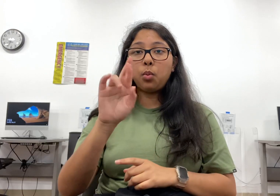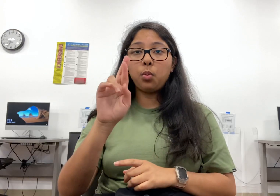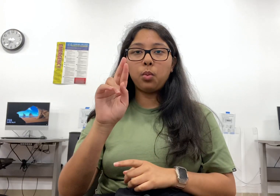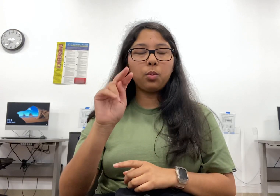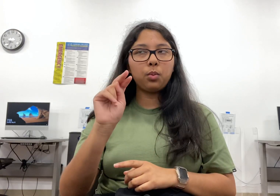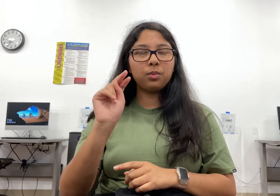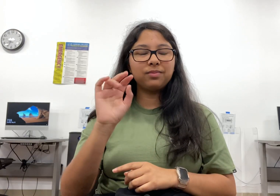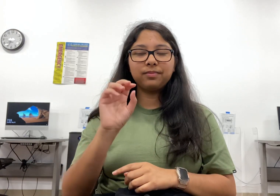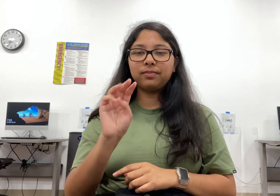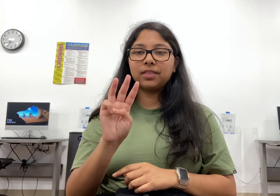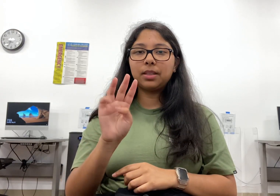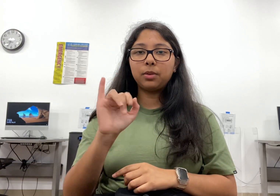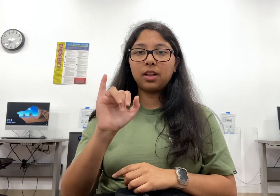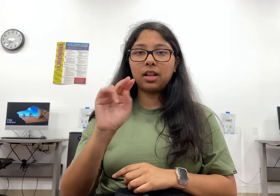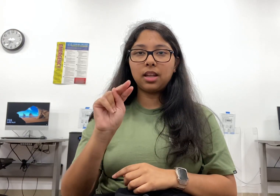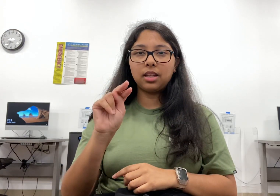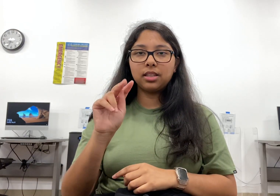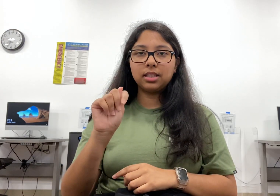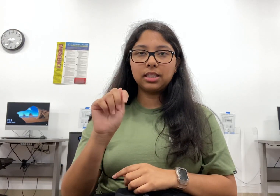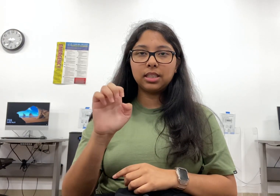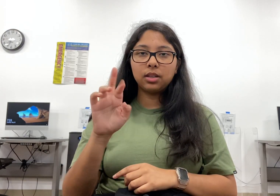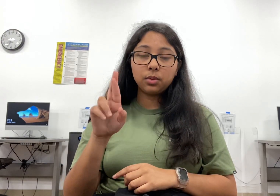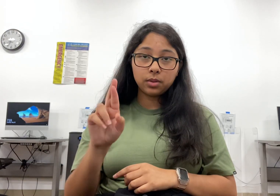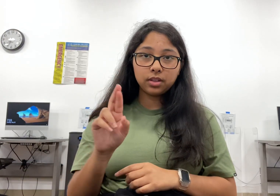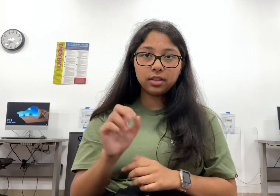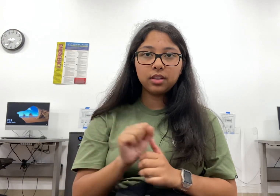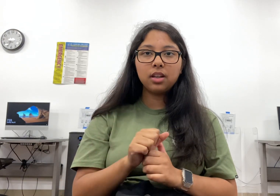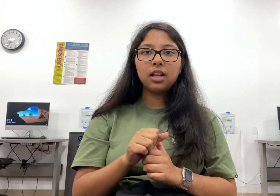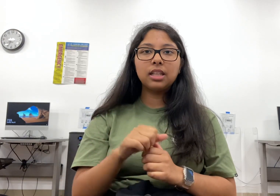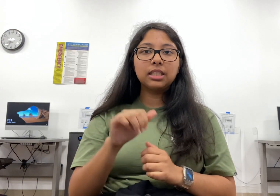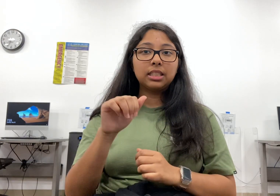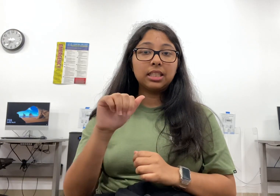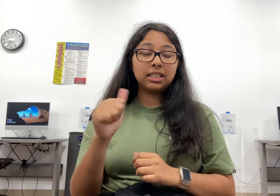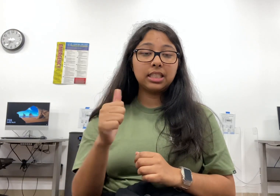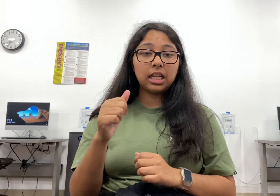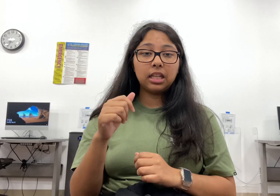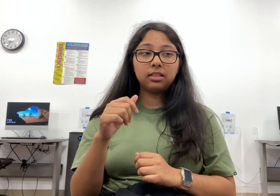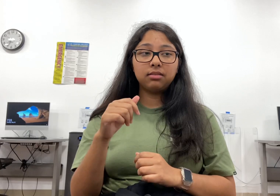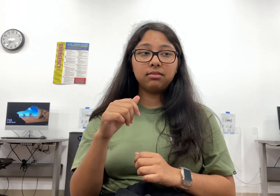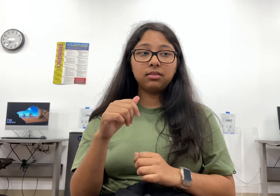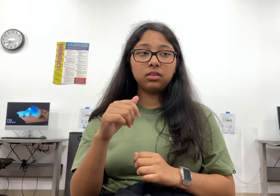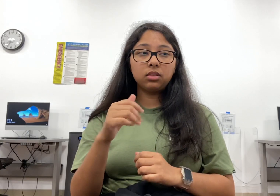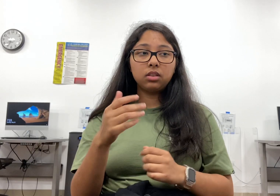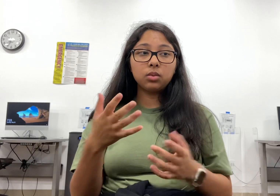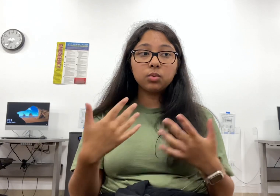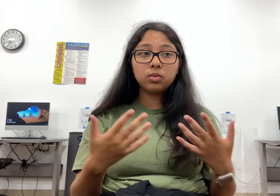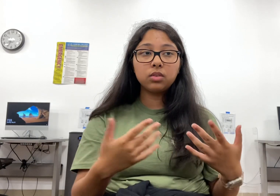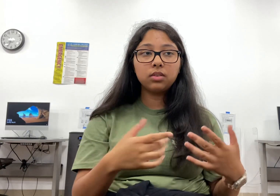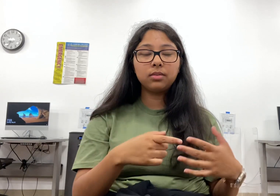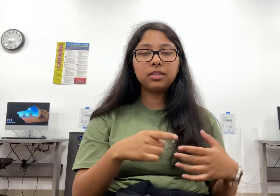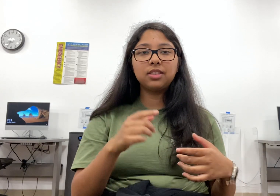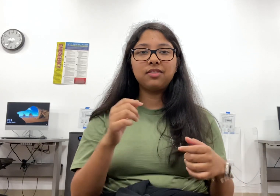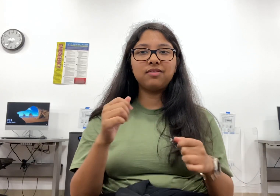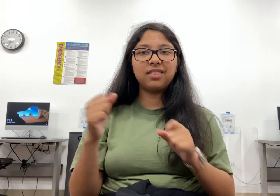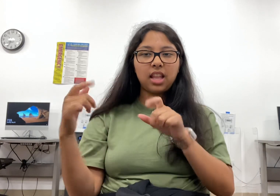into San Pedro Channel, that's between Catalina and the mainland.